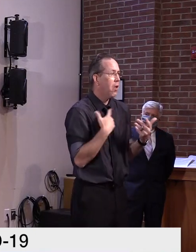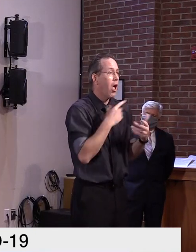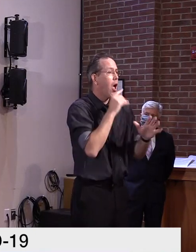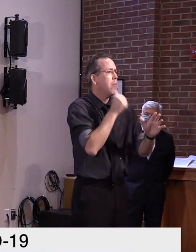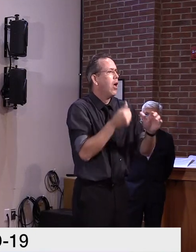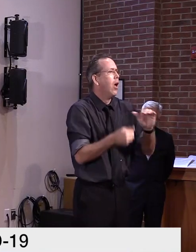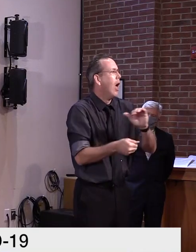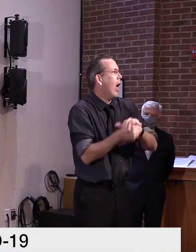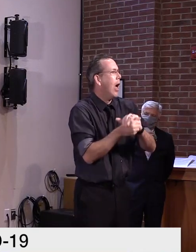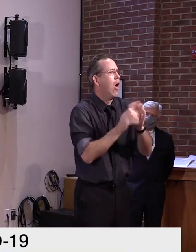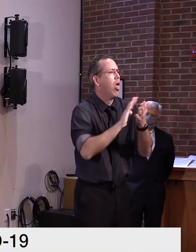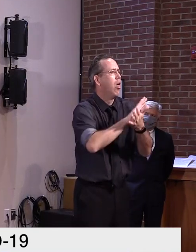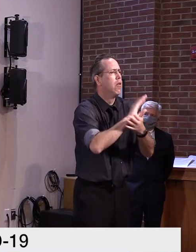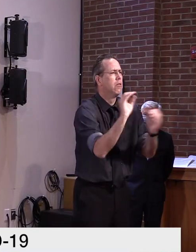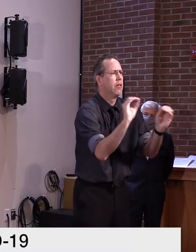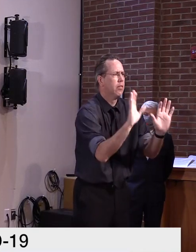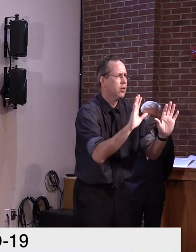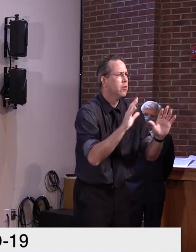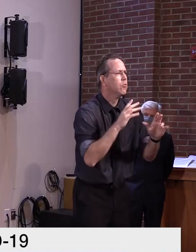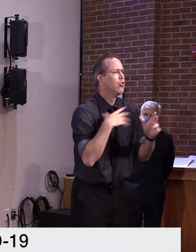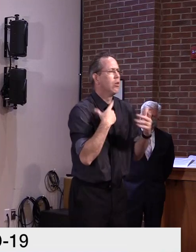uh, we're aware of at this point in time.